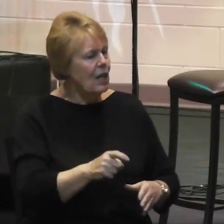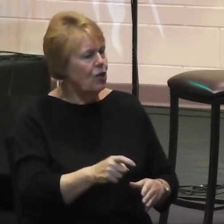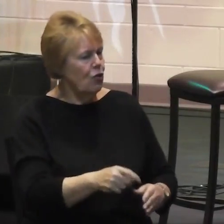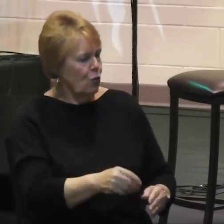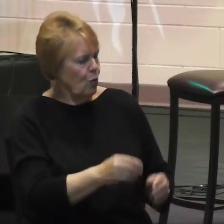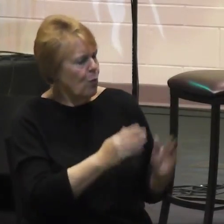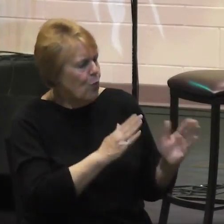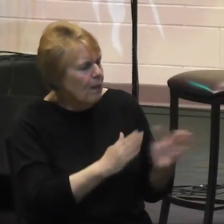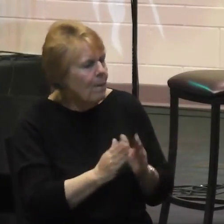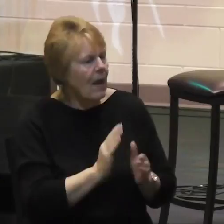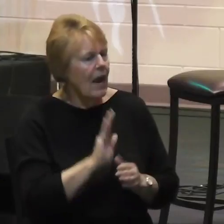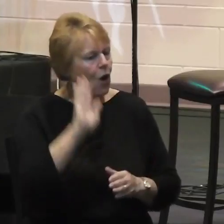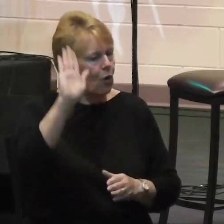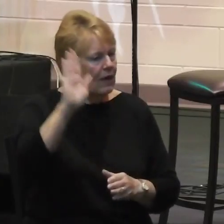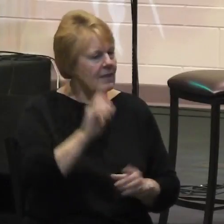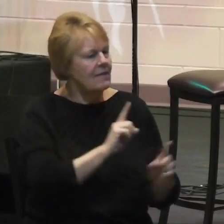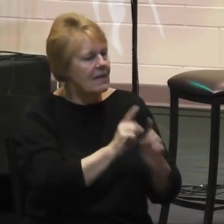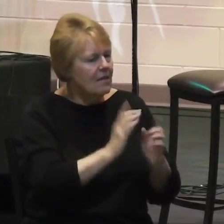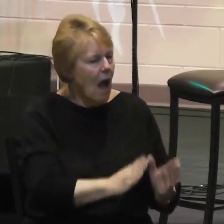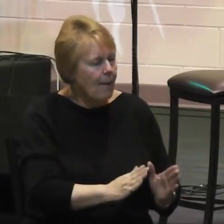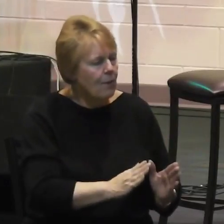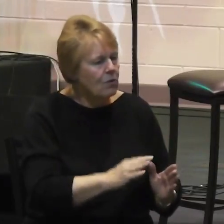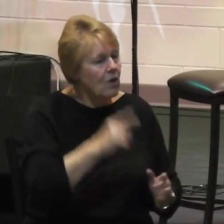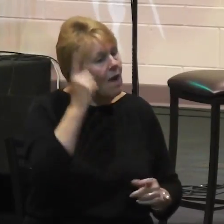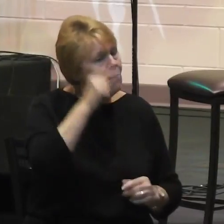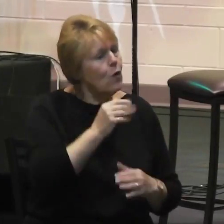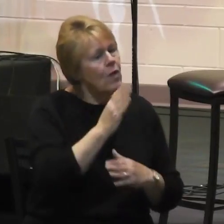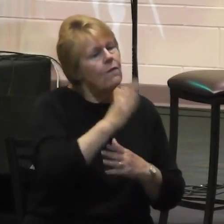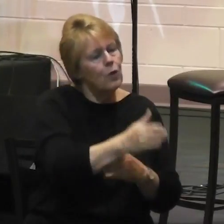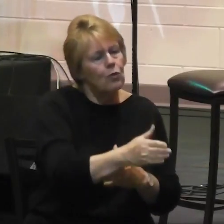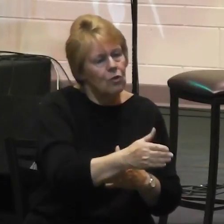going to experience in the days to come.